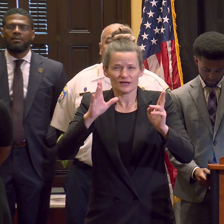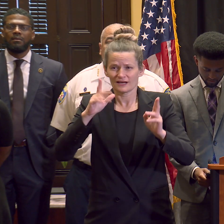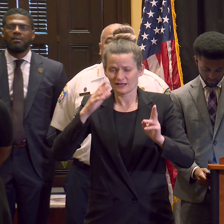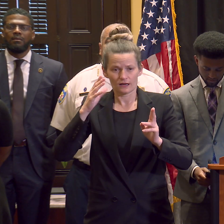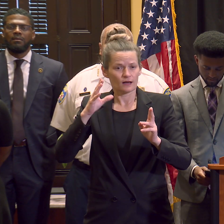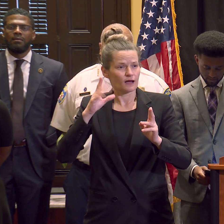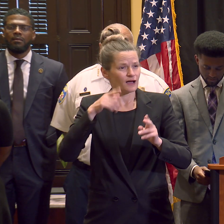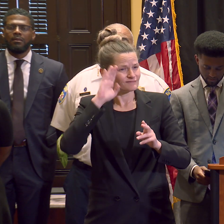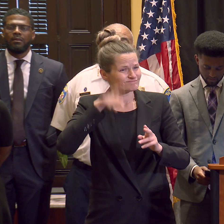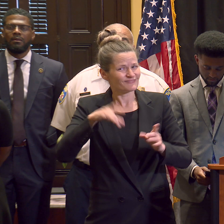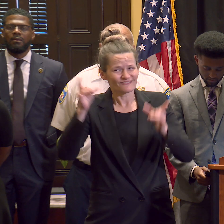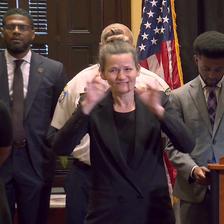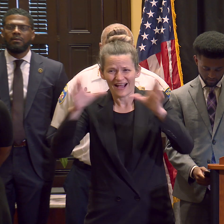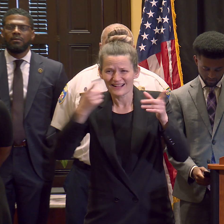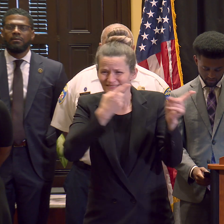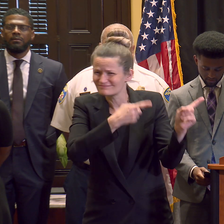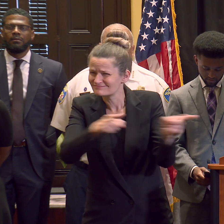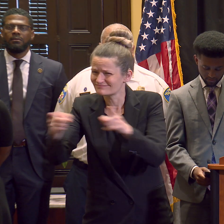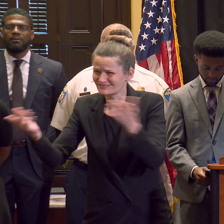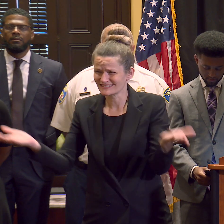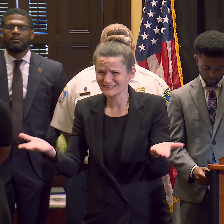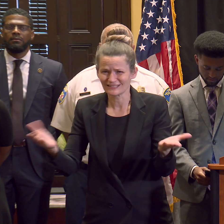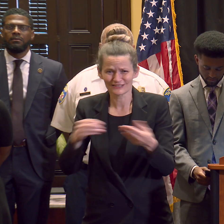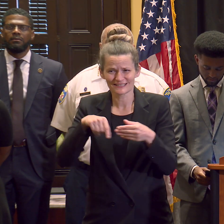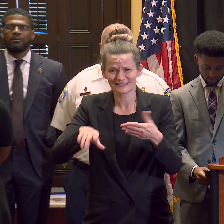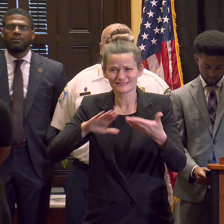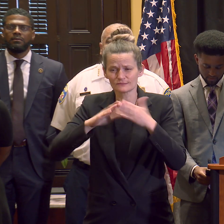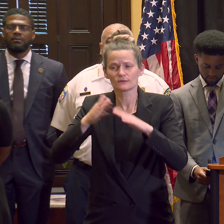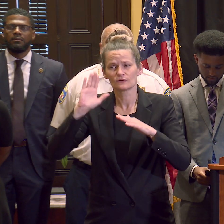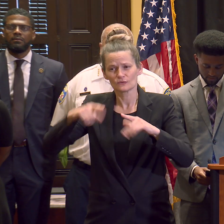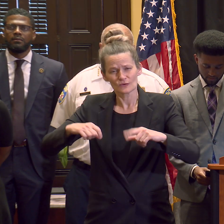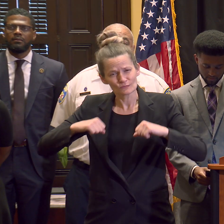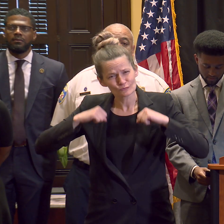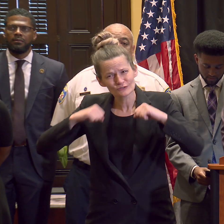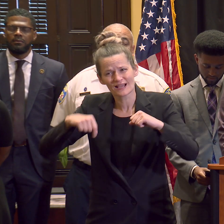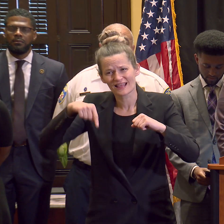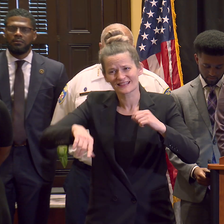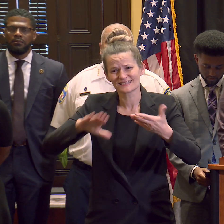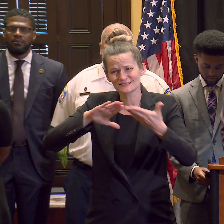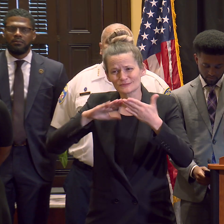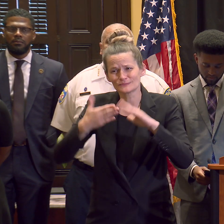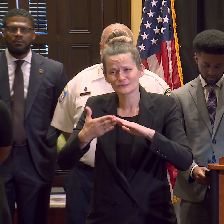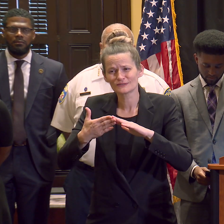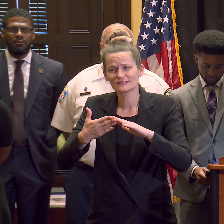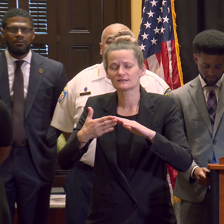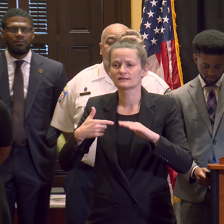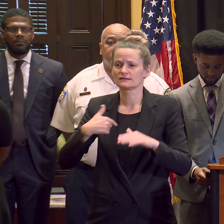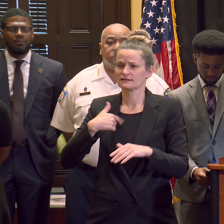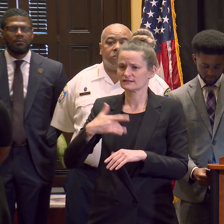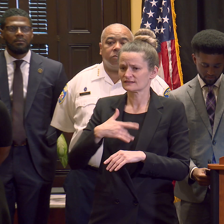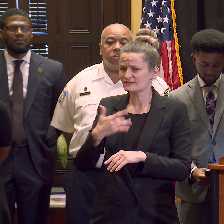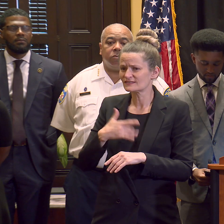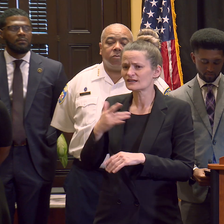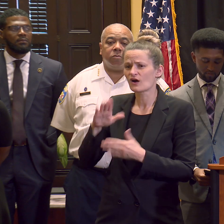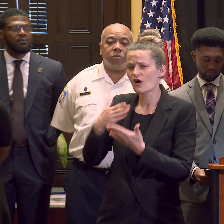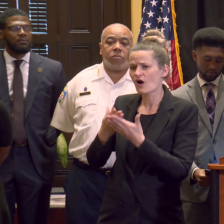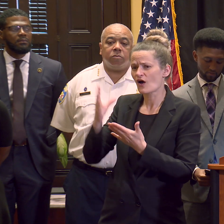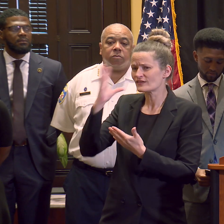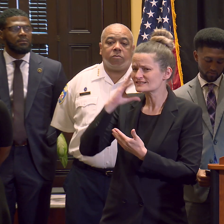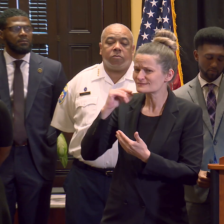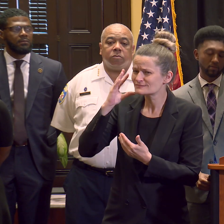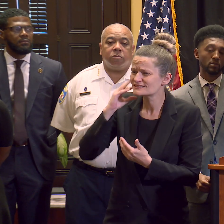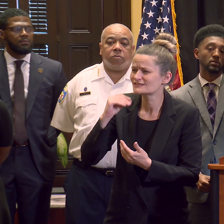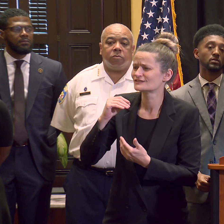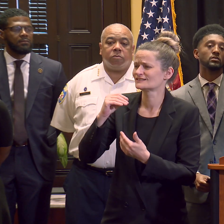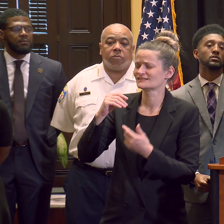our communities. And I plan on leveraging my experience and hitting the ground running to fulfill the